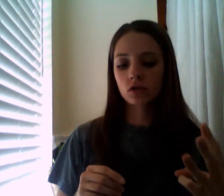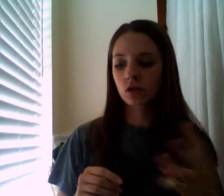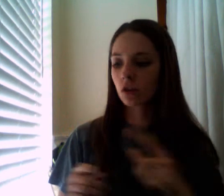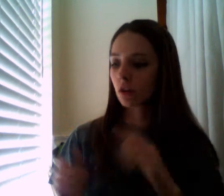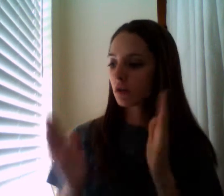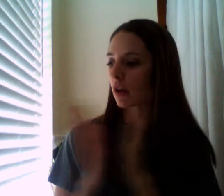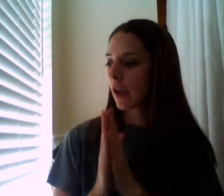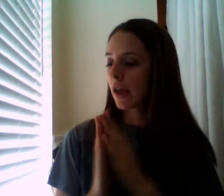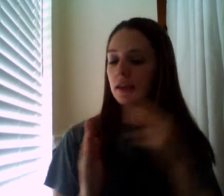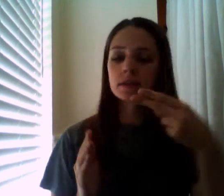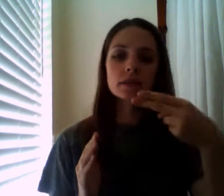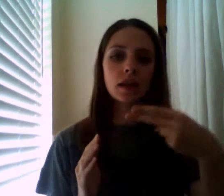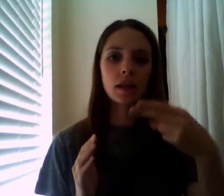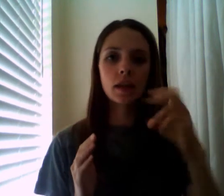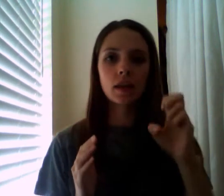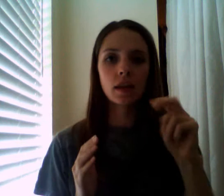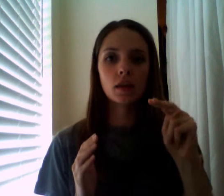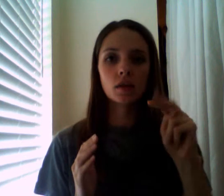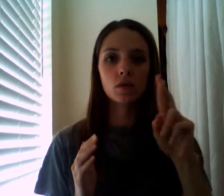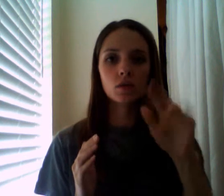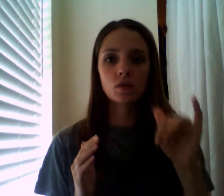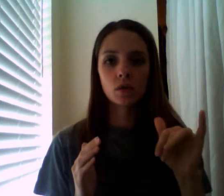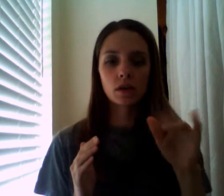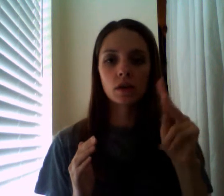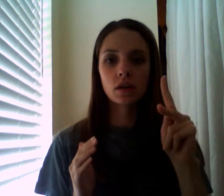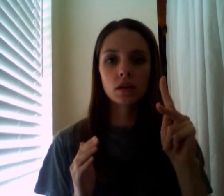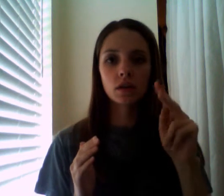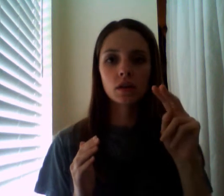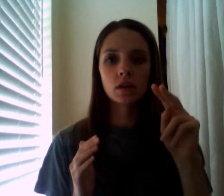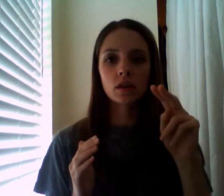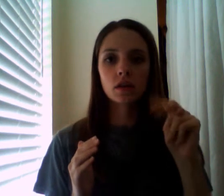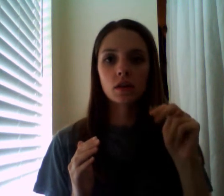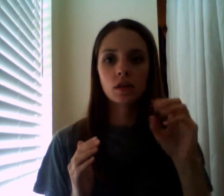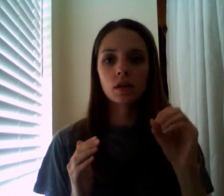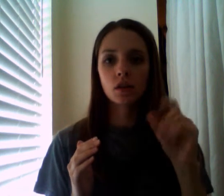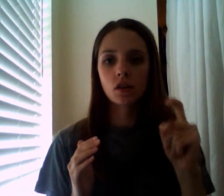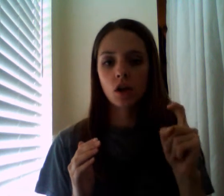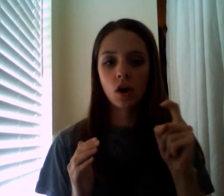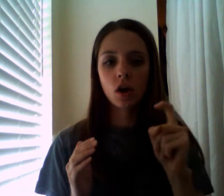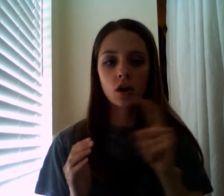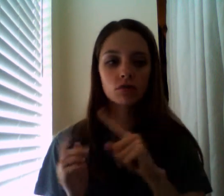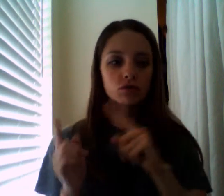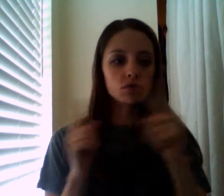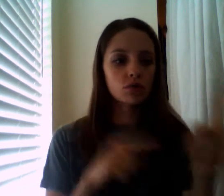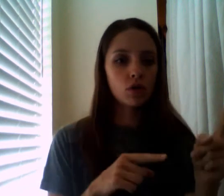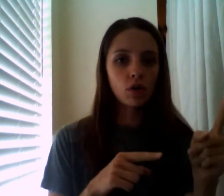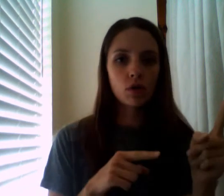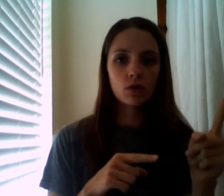to the port for the cannon